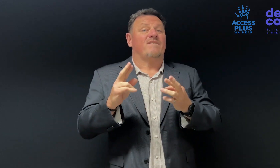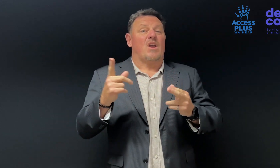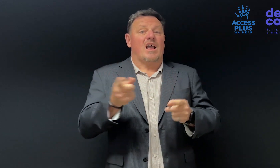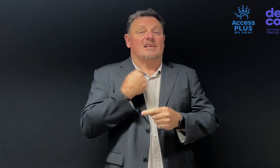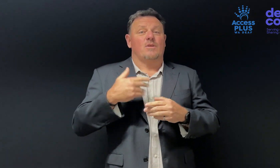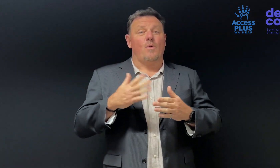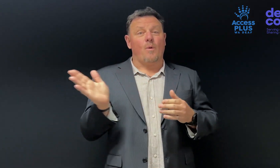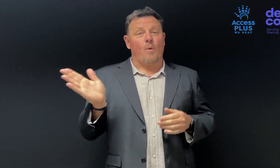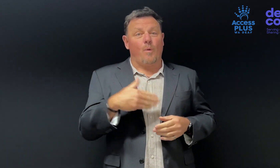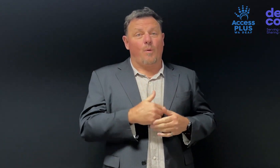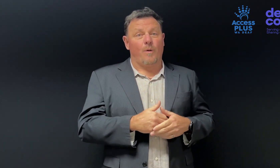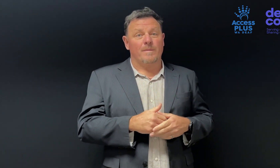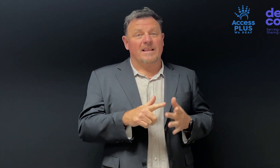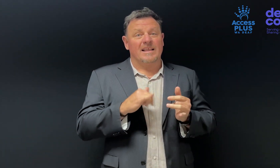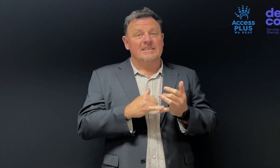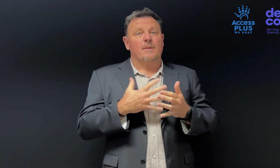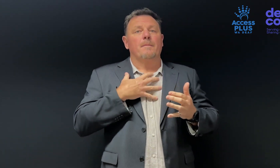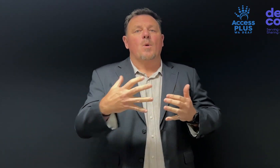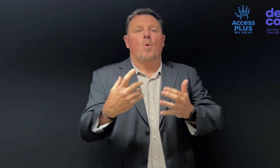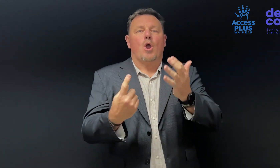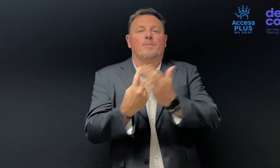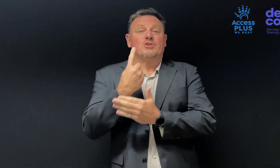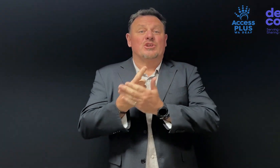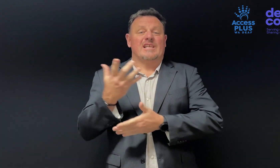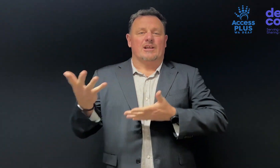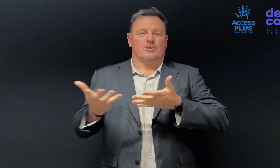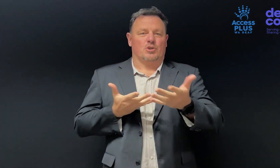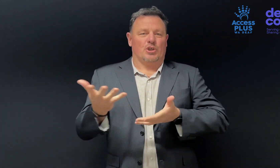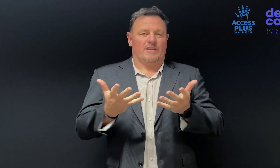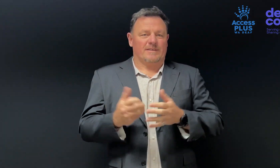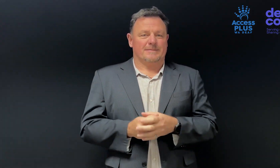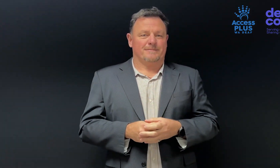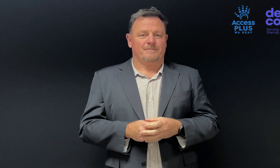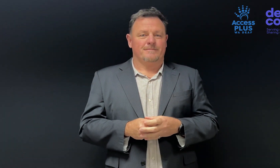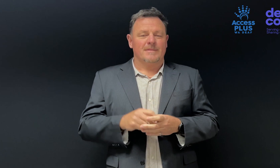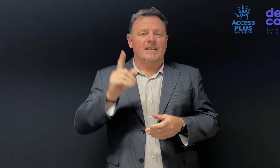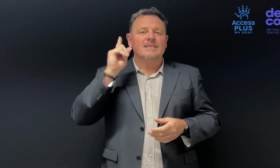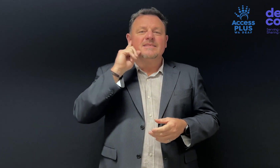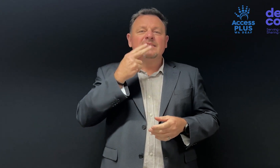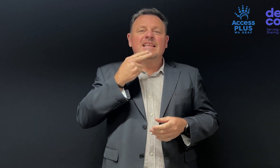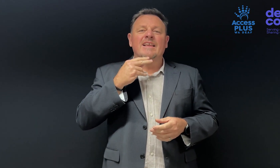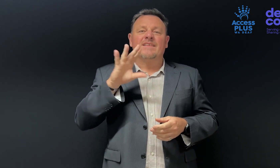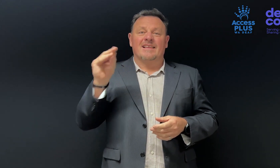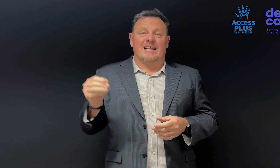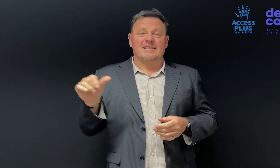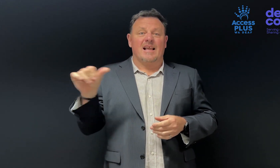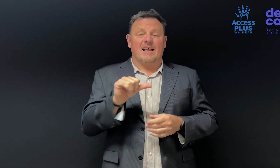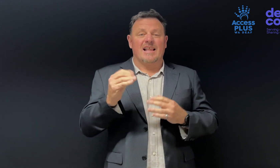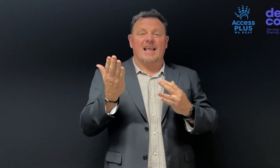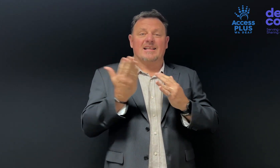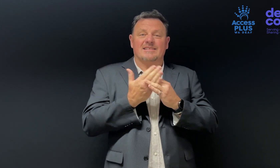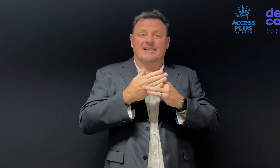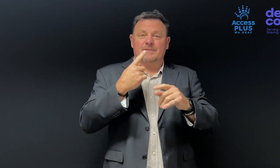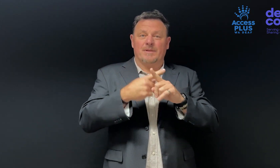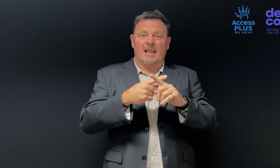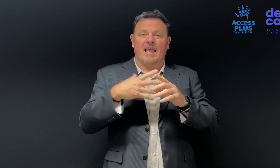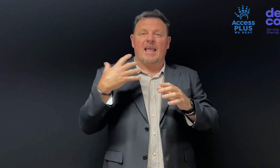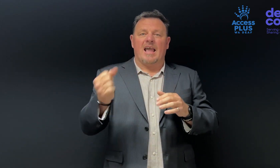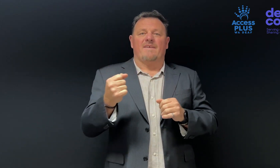The good thing is for us all. It's creating opportunities and creating services. Deaf Connect and Access Plus